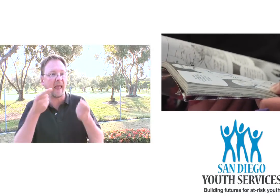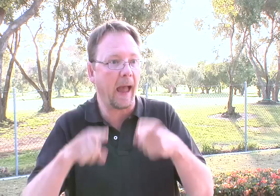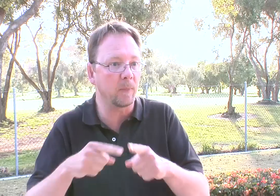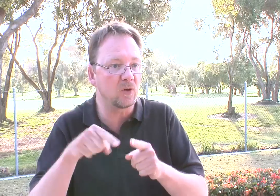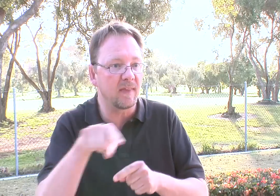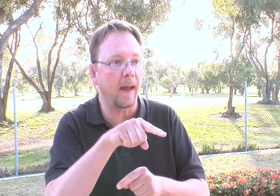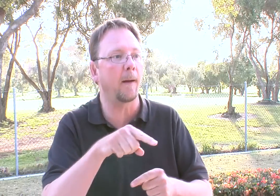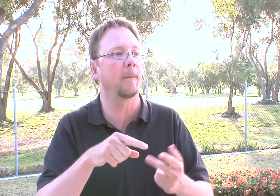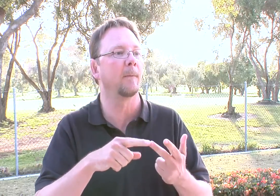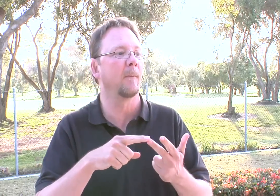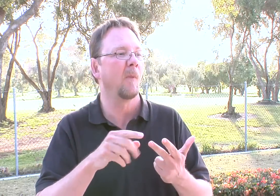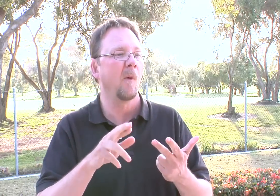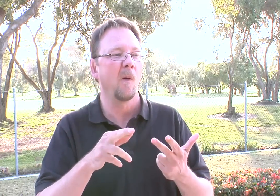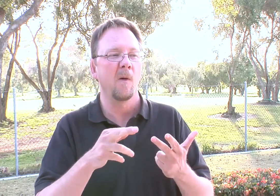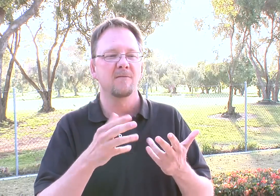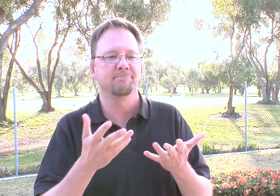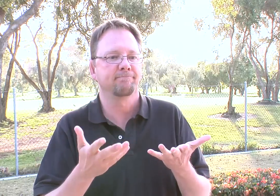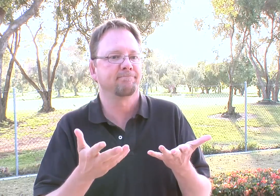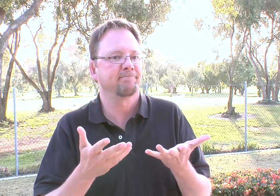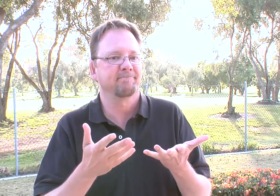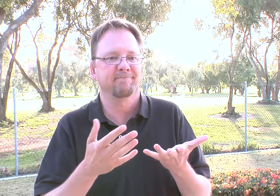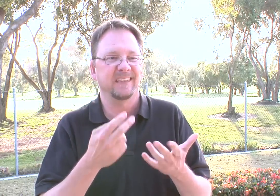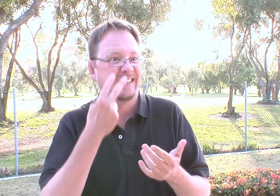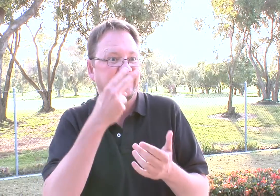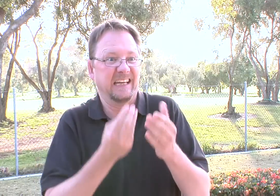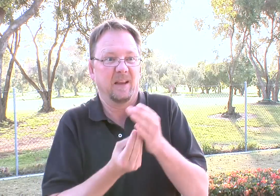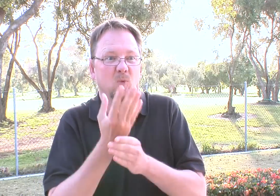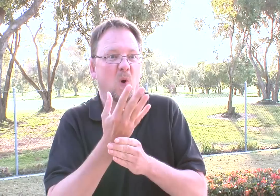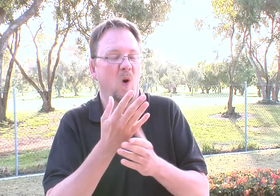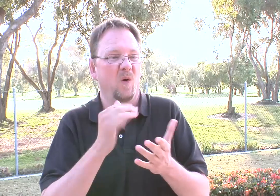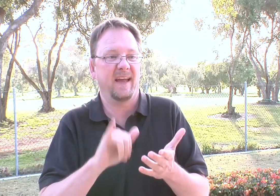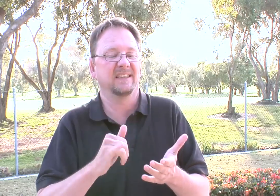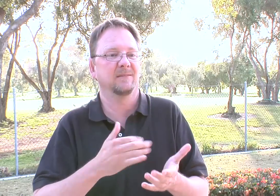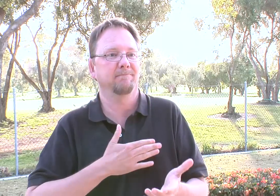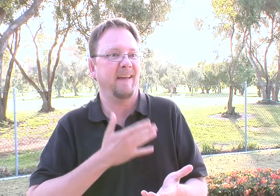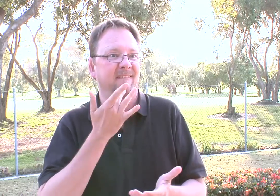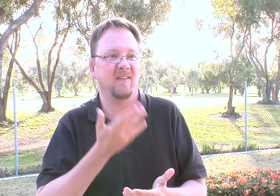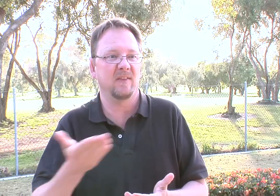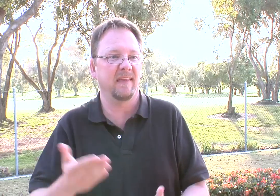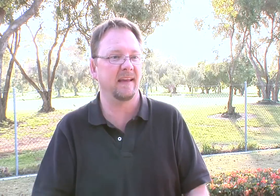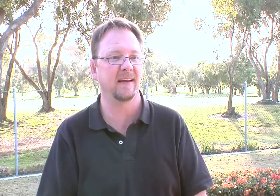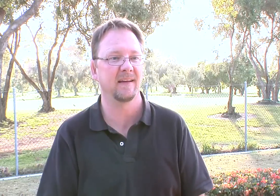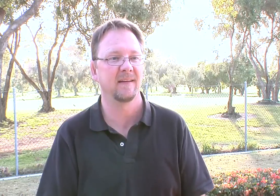tell something funny that happened to them or really to see them grow. I mean, that's my favorite thing.